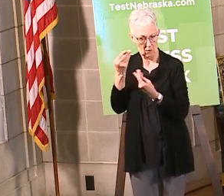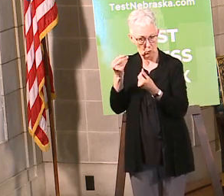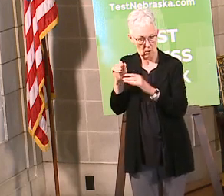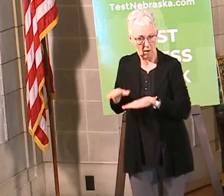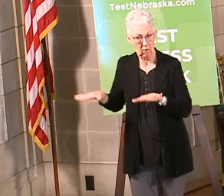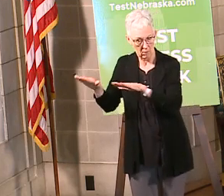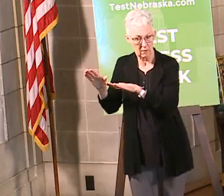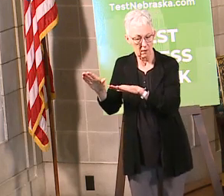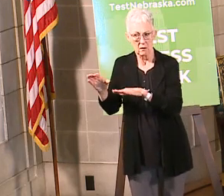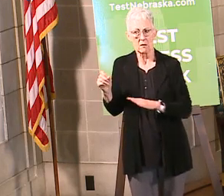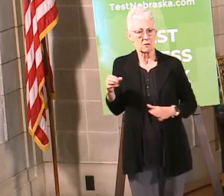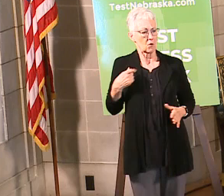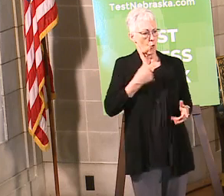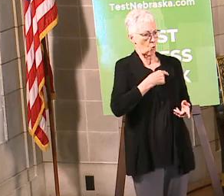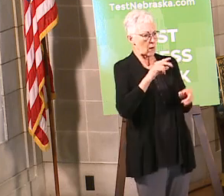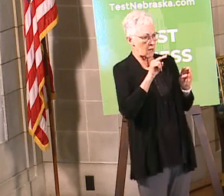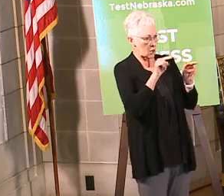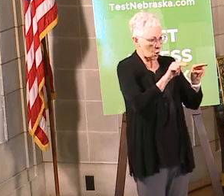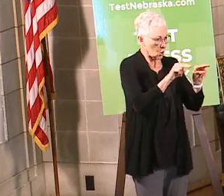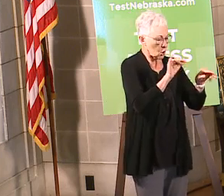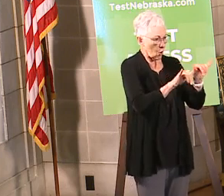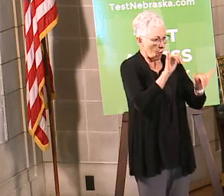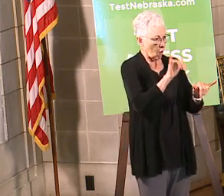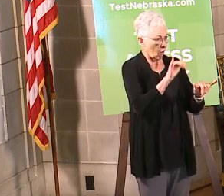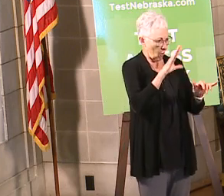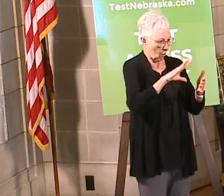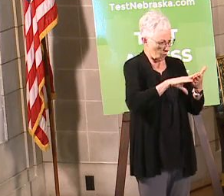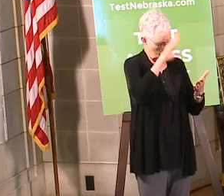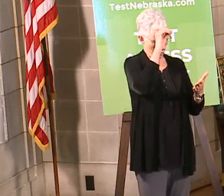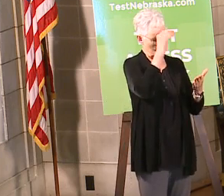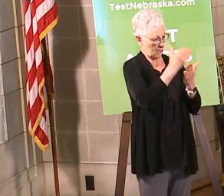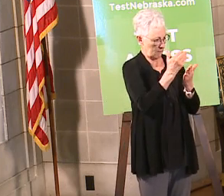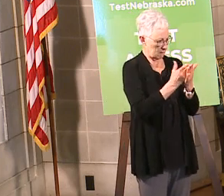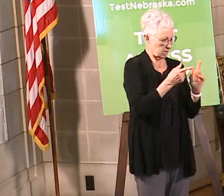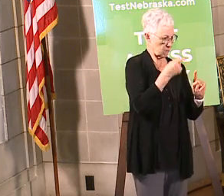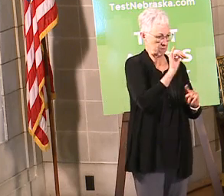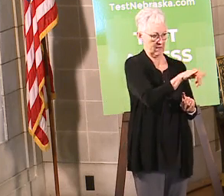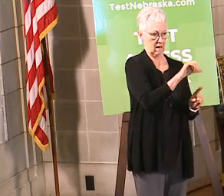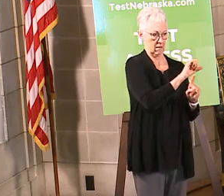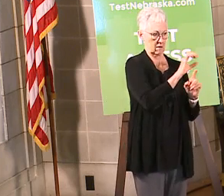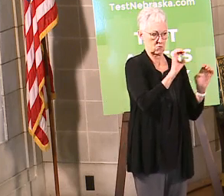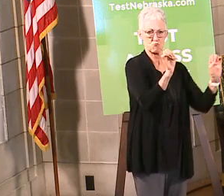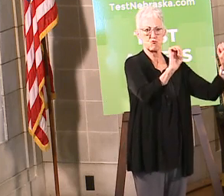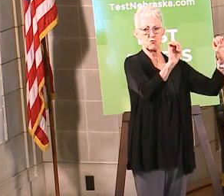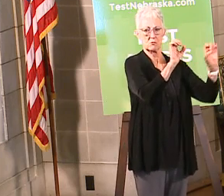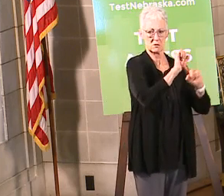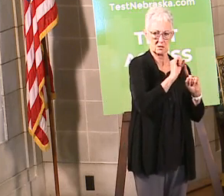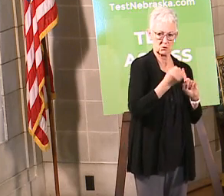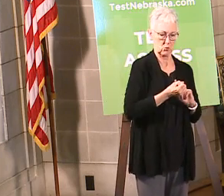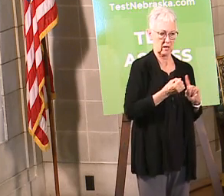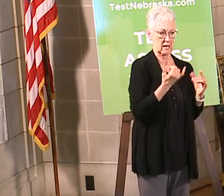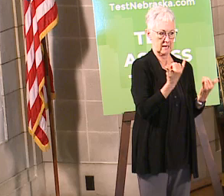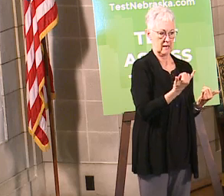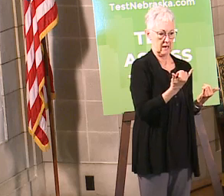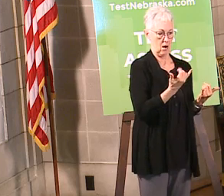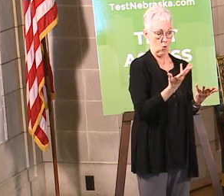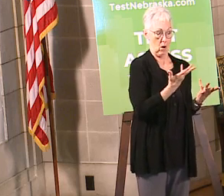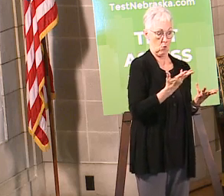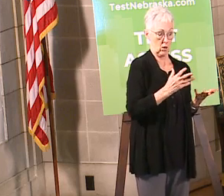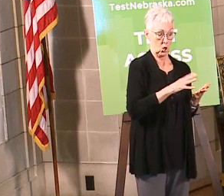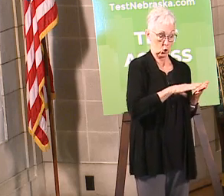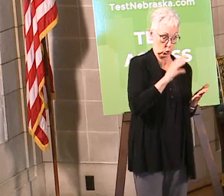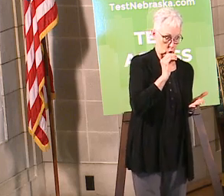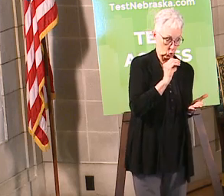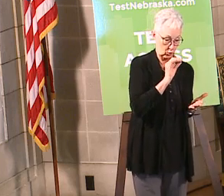problem that comes up that perhaps you hadn't had a chance to practice and so that's really the the case here let's take the